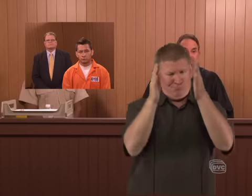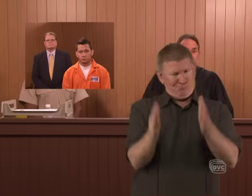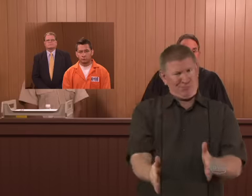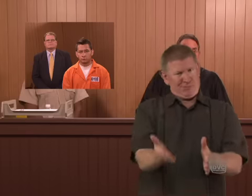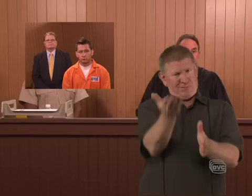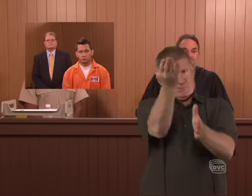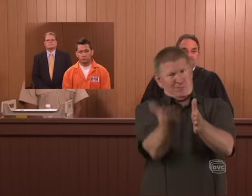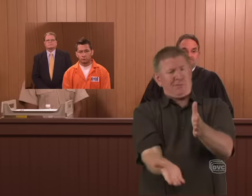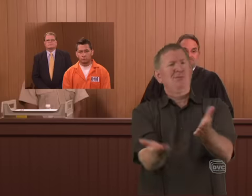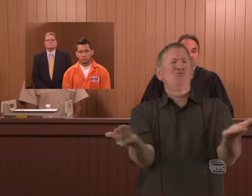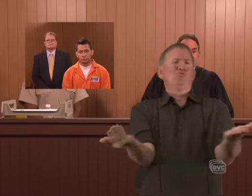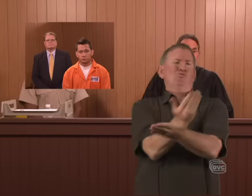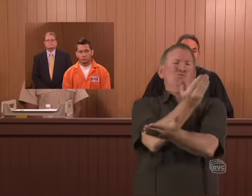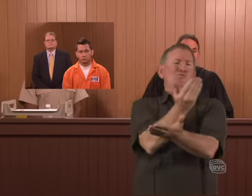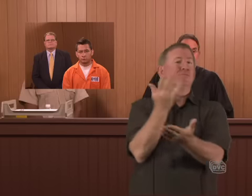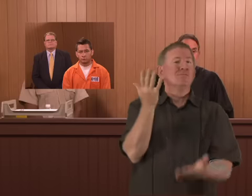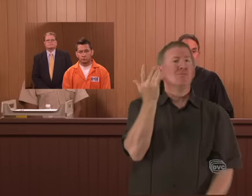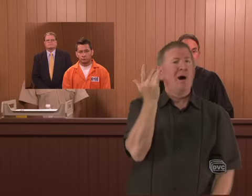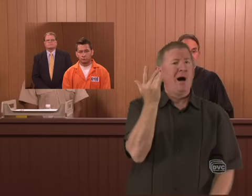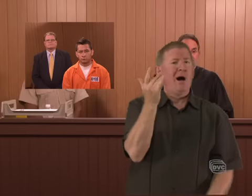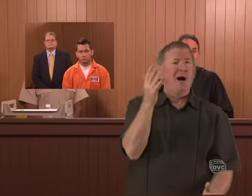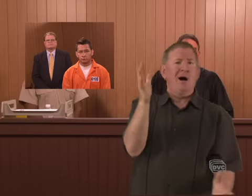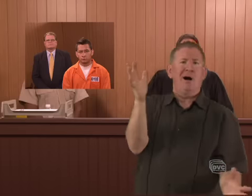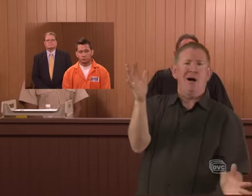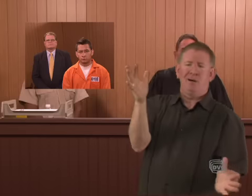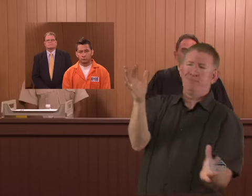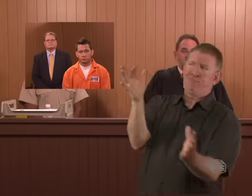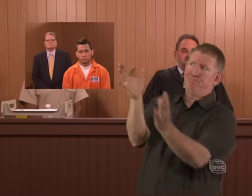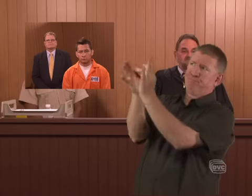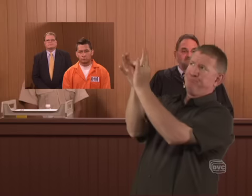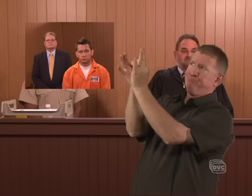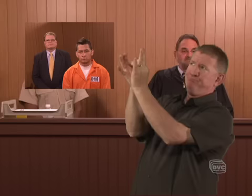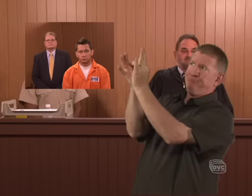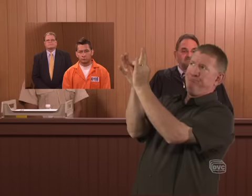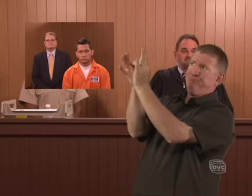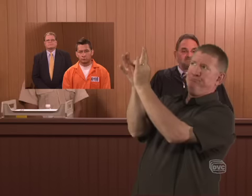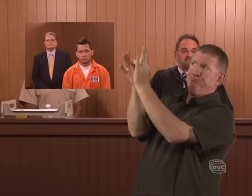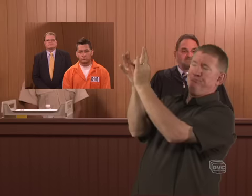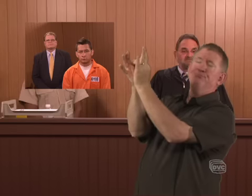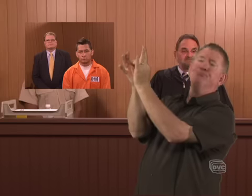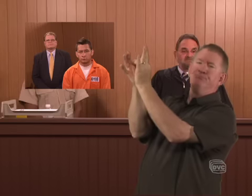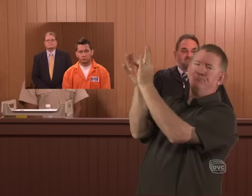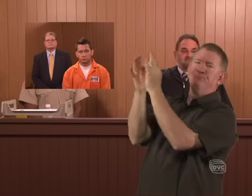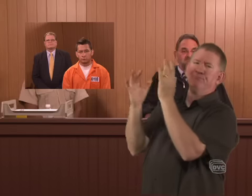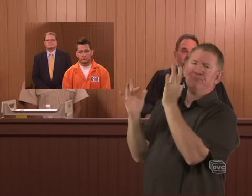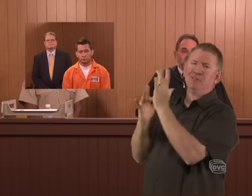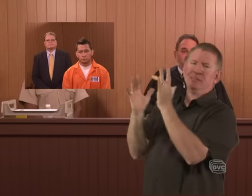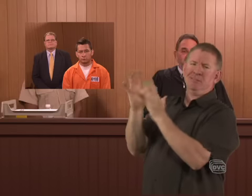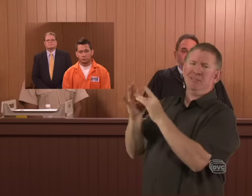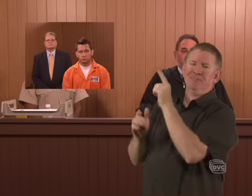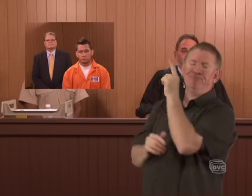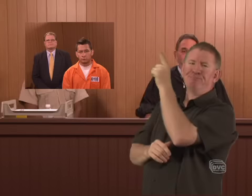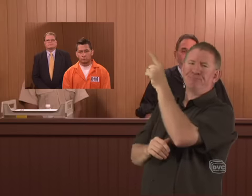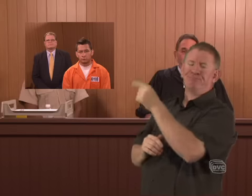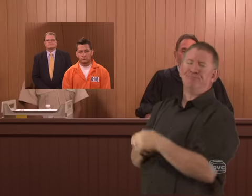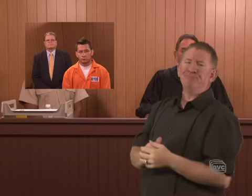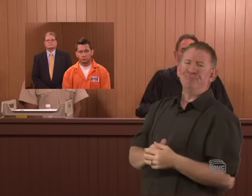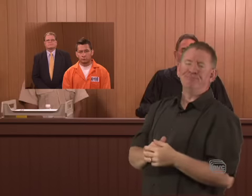So, here you are, a new person now connected with God through Jesus Christ. Christ.